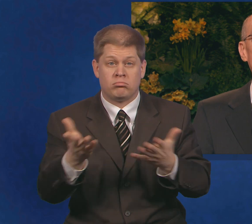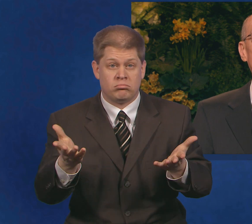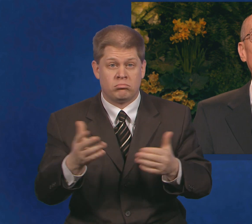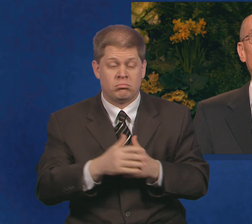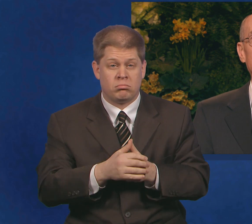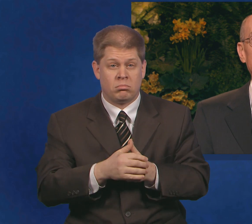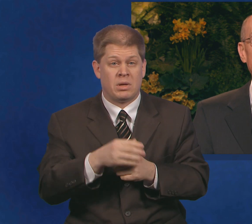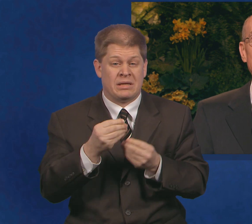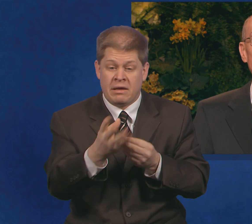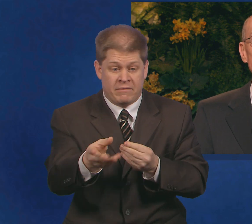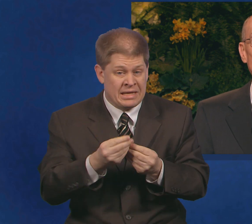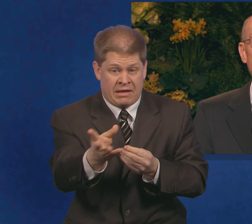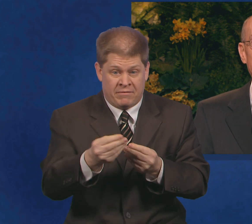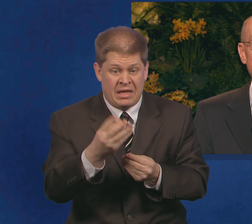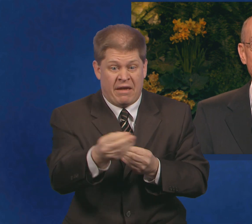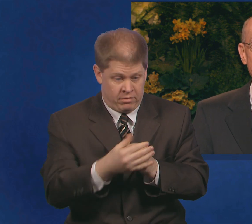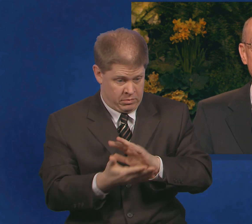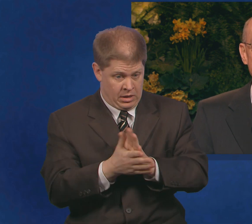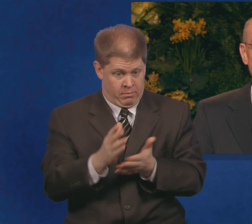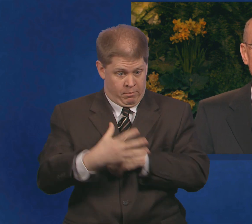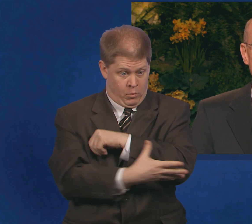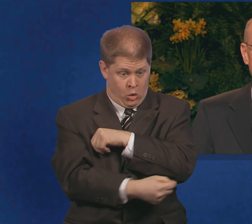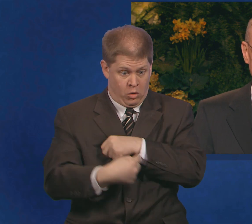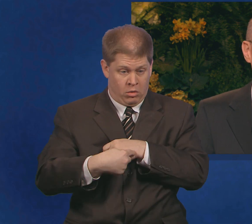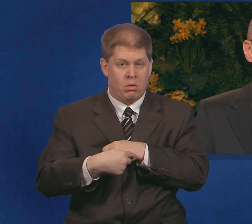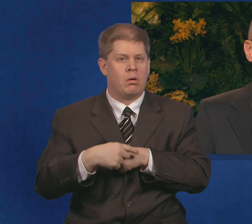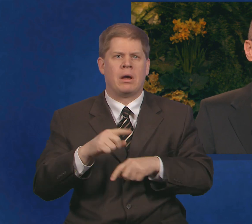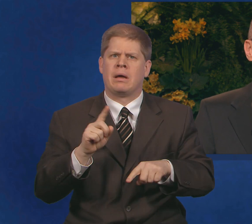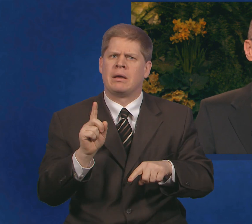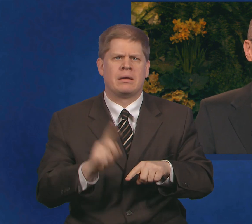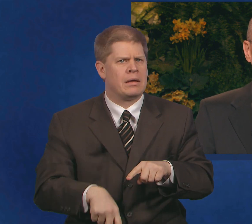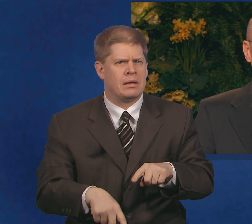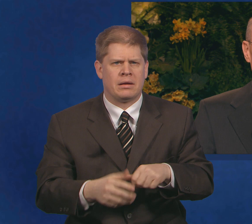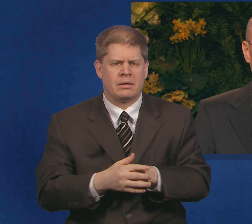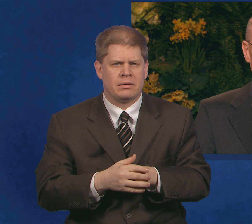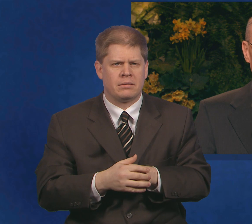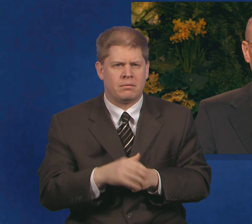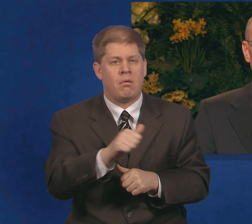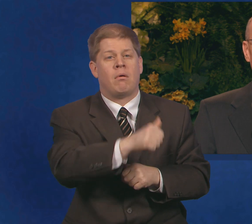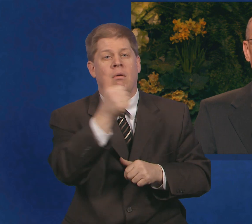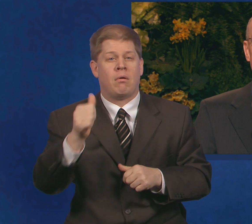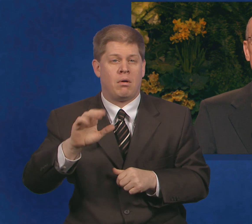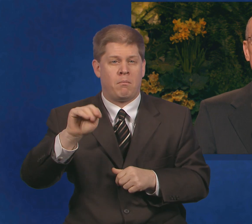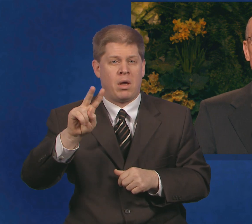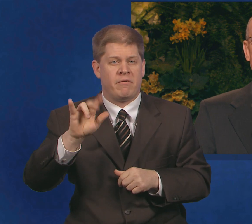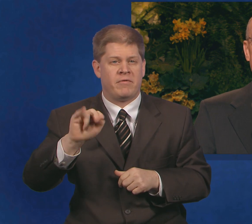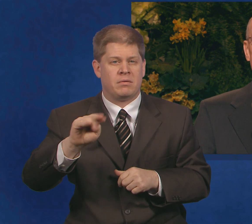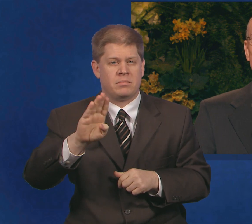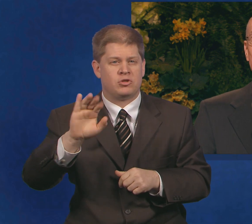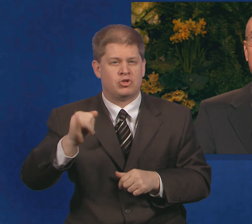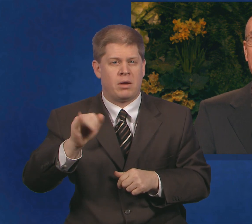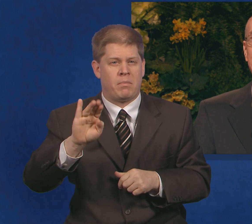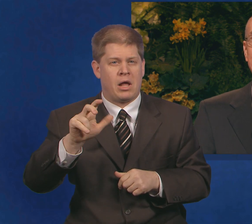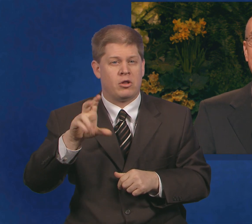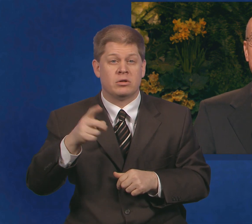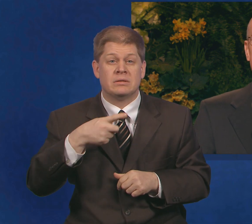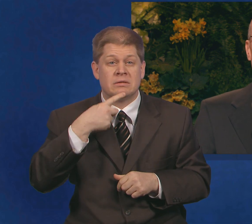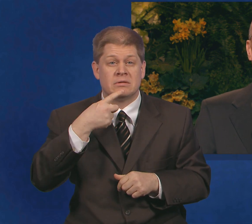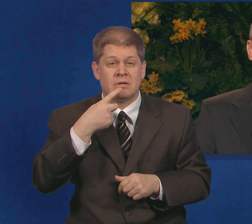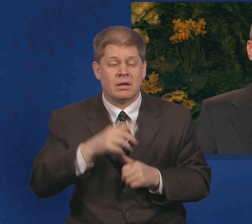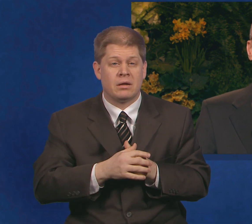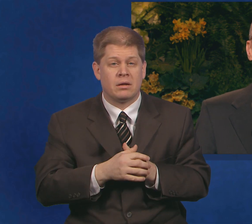yourself poor in this work. And then he quoted his mission president, Melvin J. Ballard, this way,